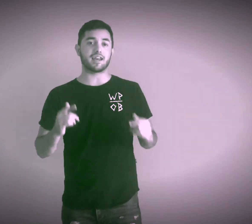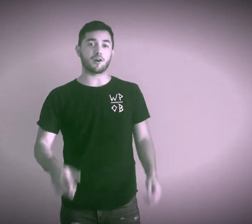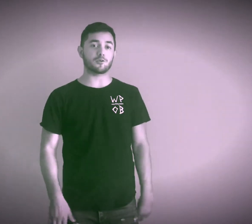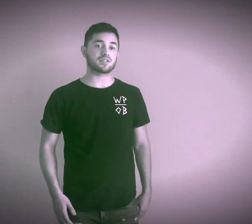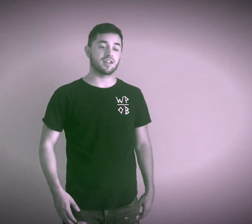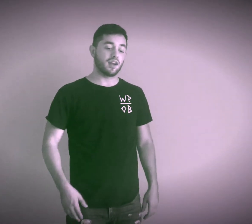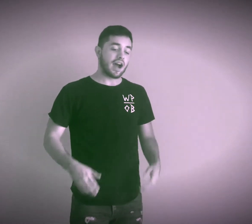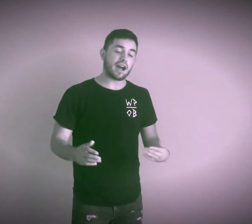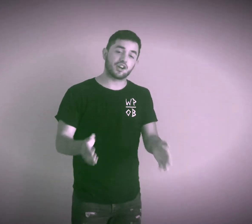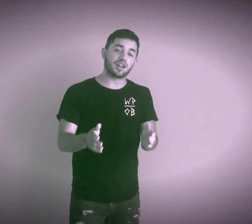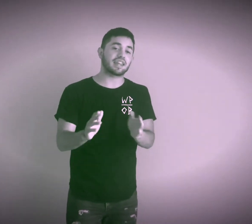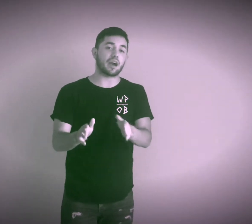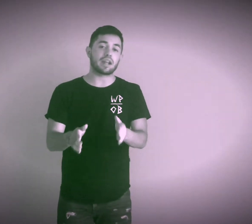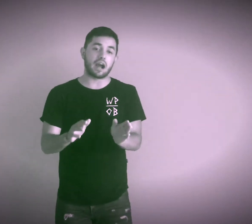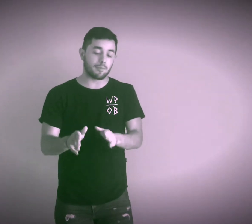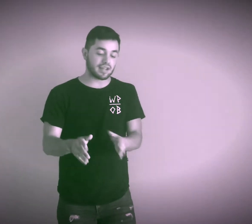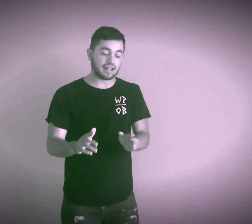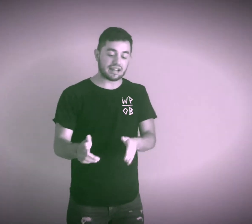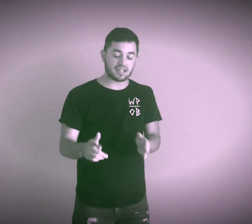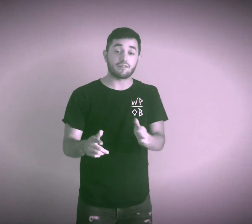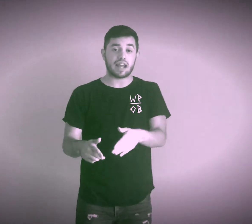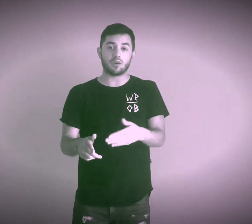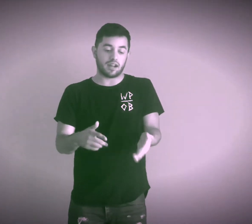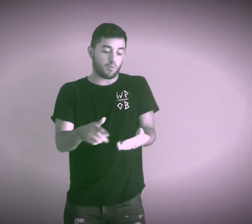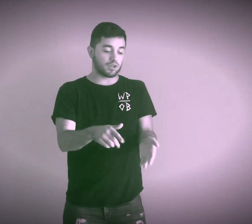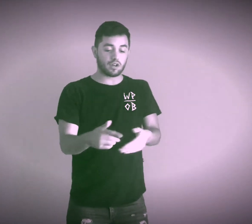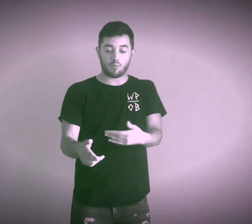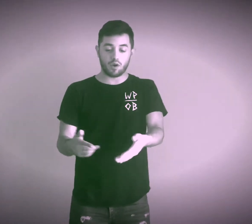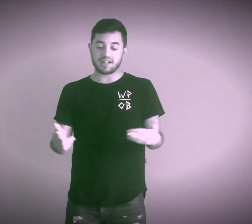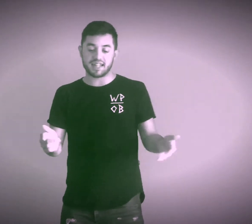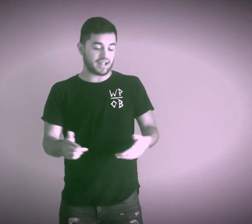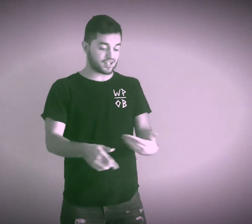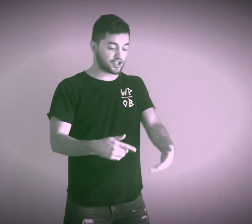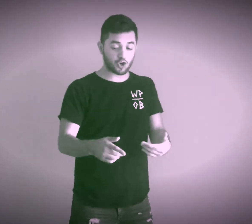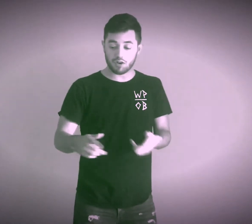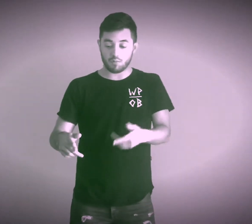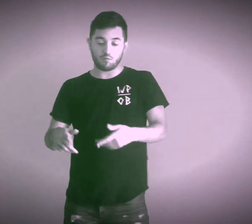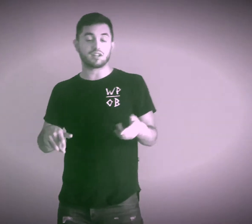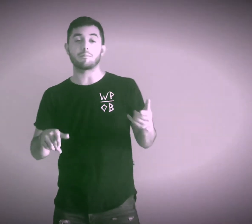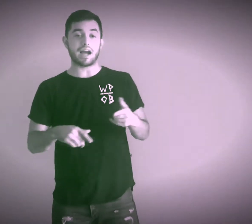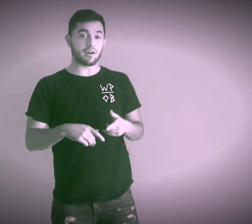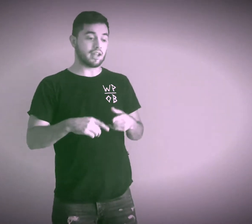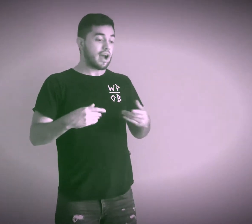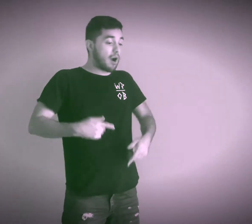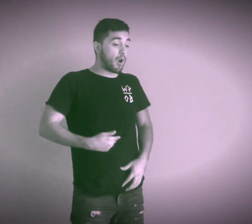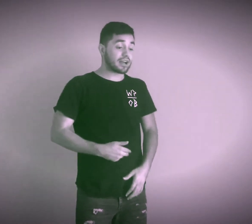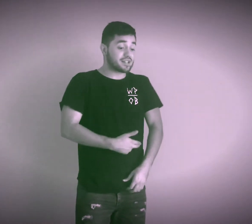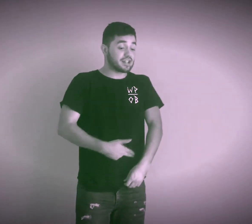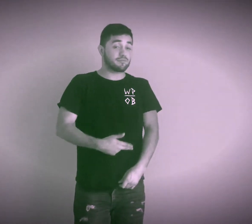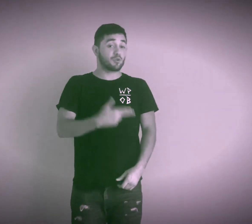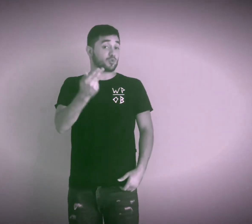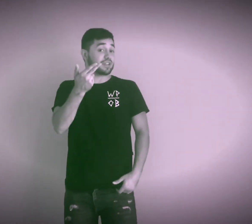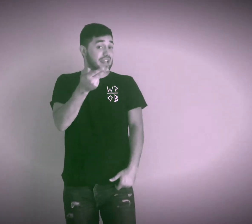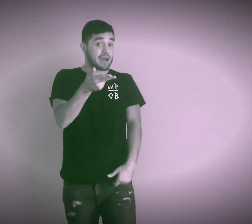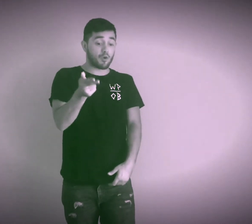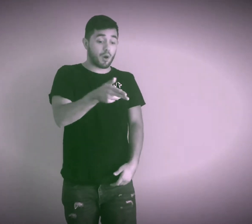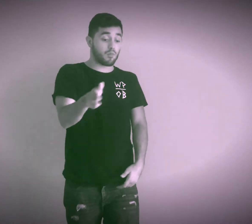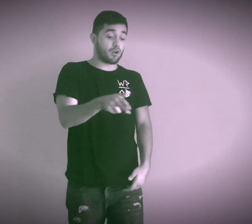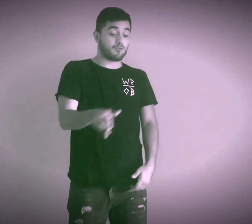dittos I couldn't count it, how many nights that I've doubted And wondered on what it take, it's to show that we really bout it I walk into this booth with this ammo, I'm well